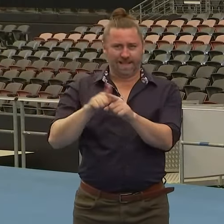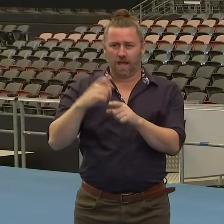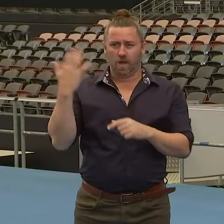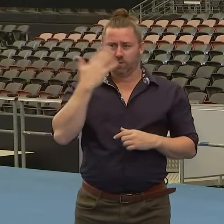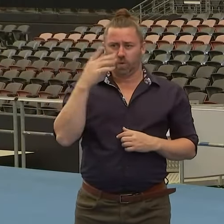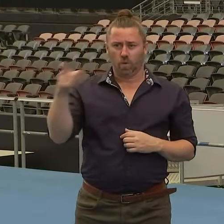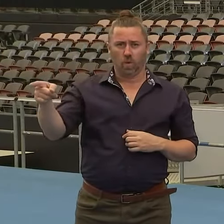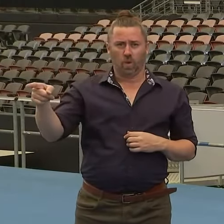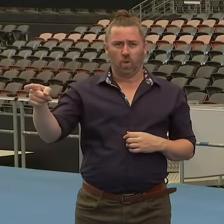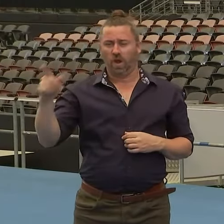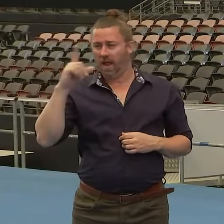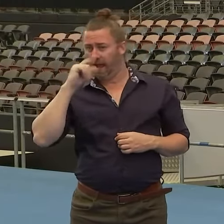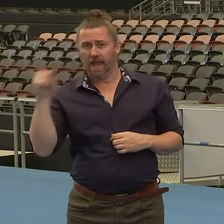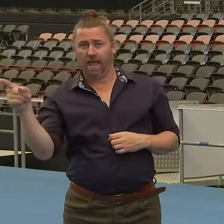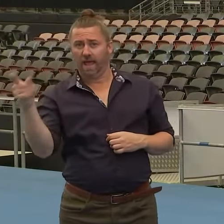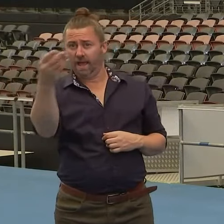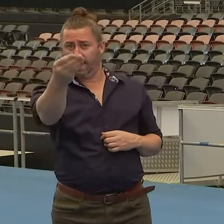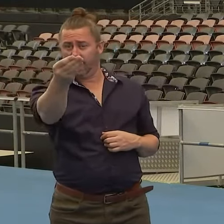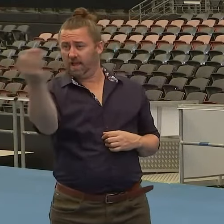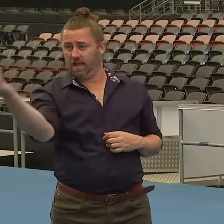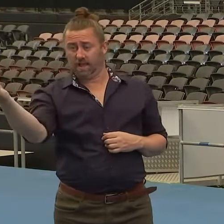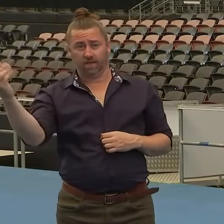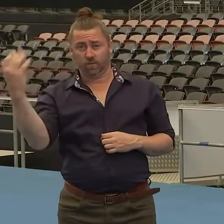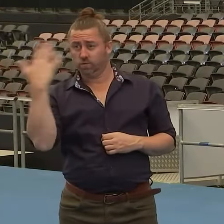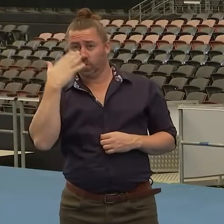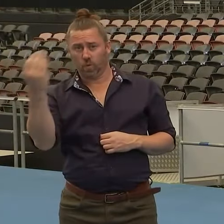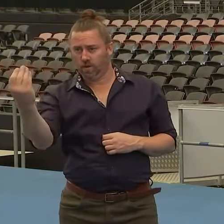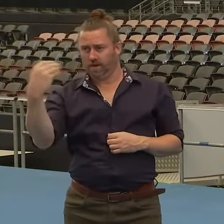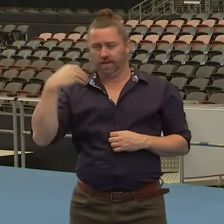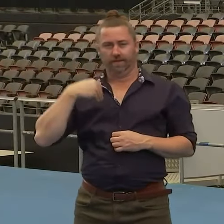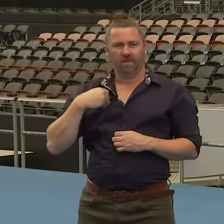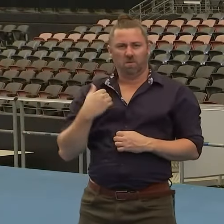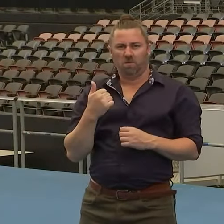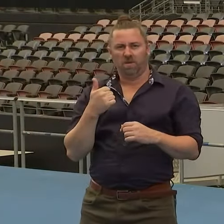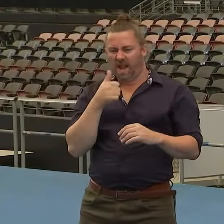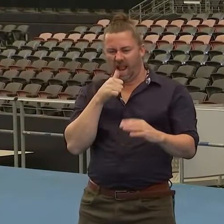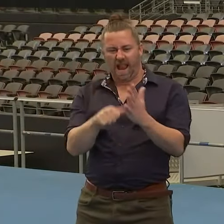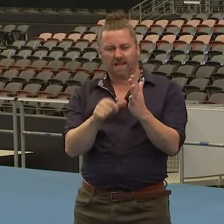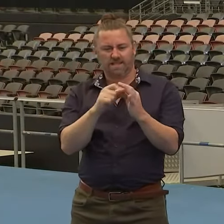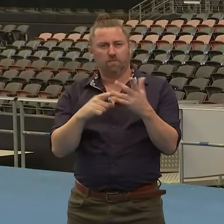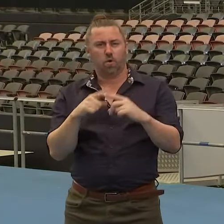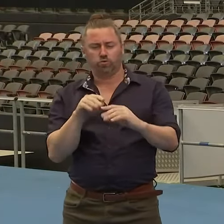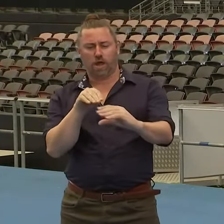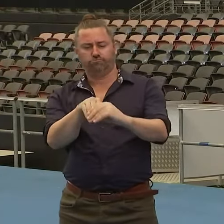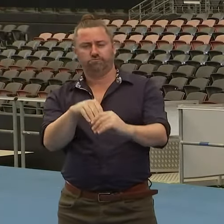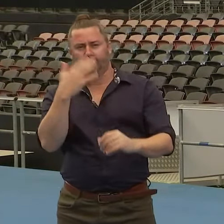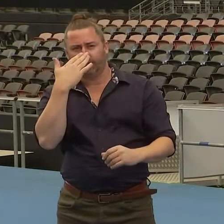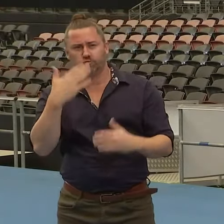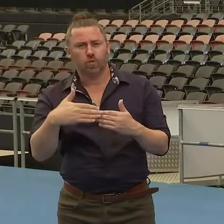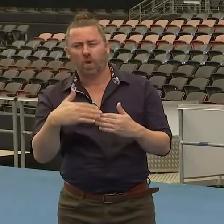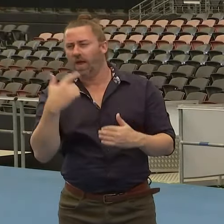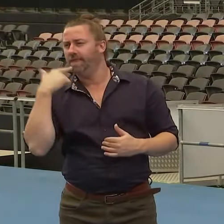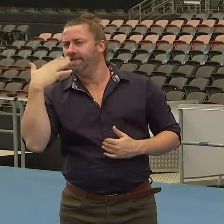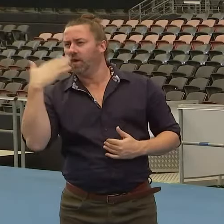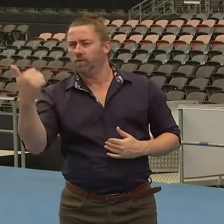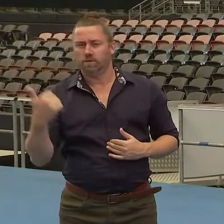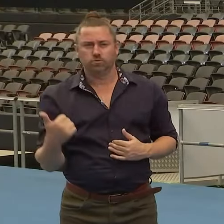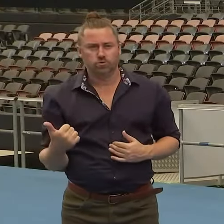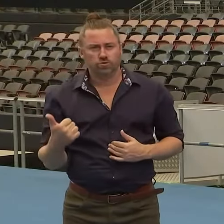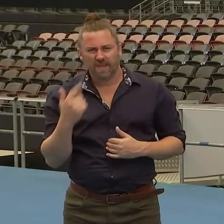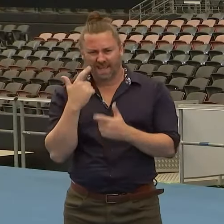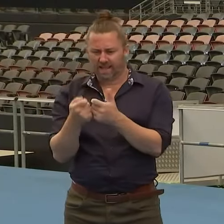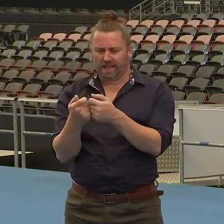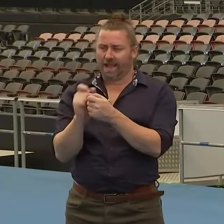test from the school and drop it into your letterbox. So I am quite comfortable that this is the right approach